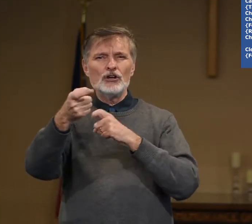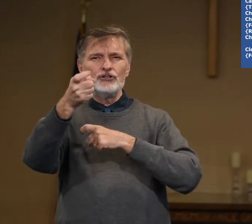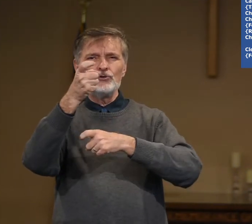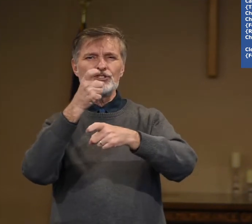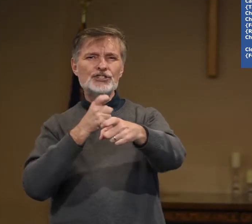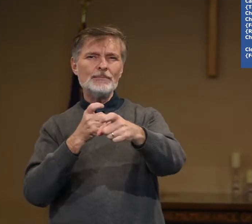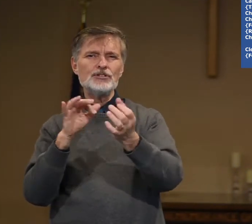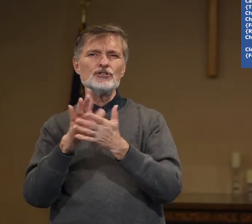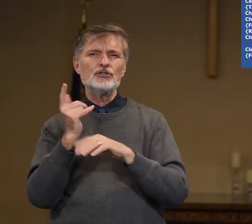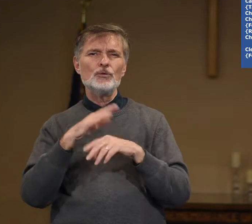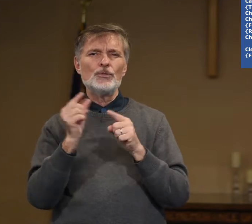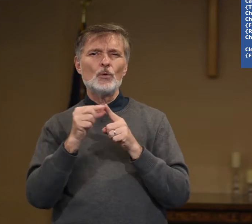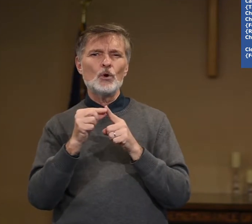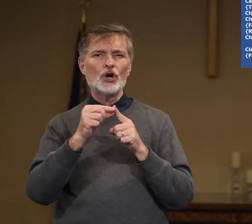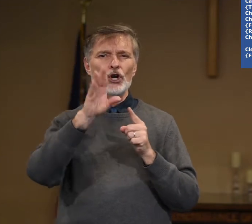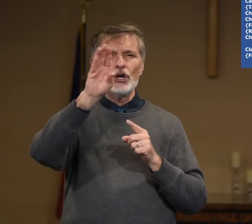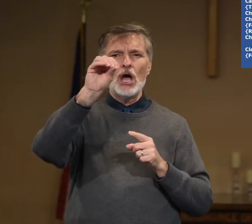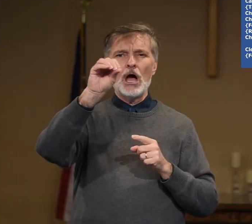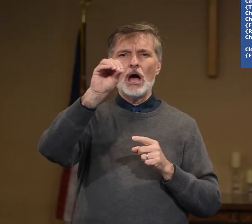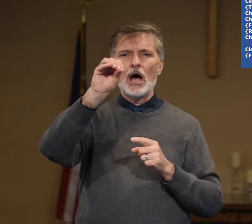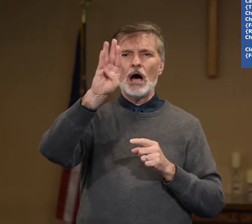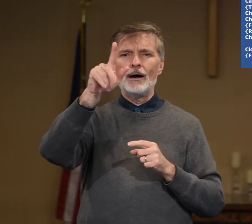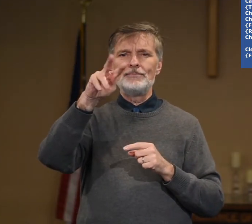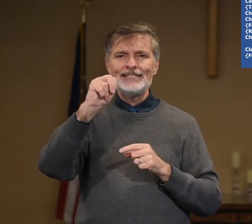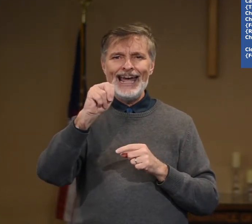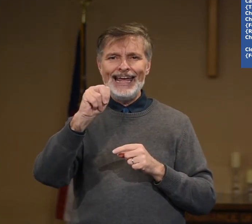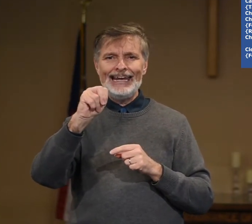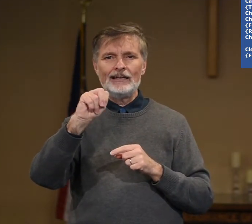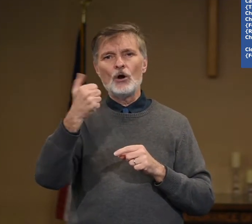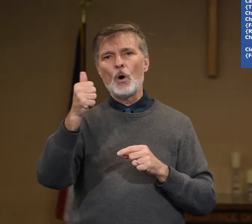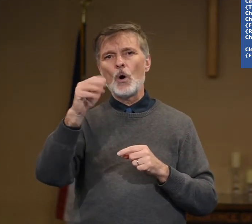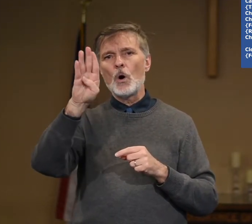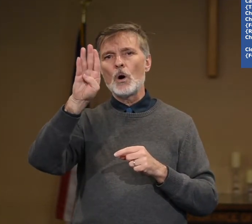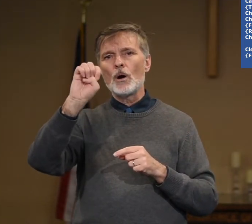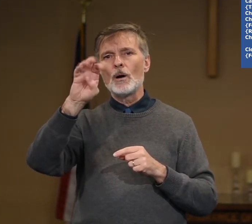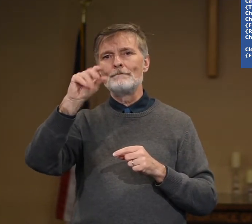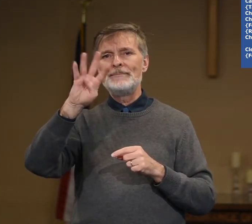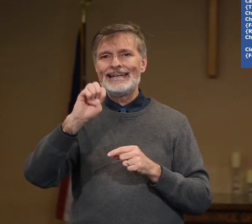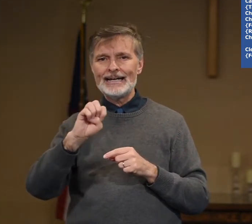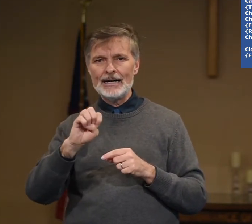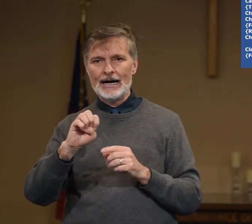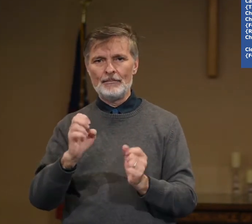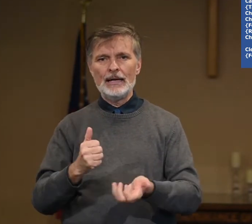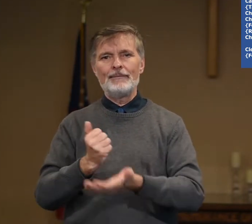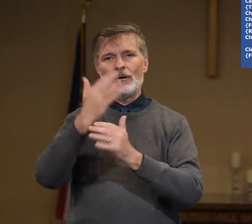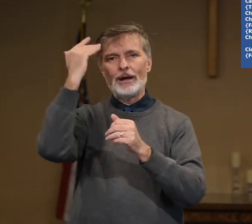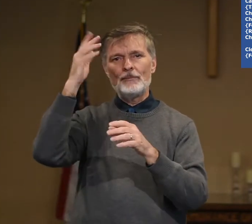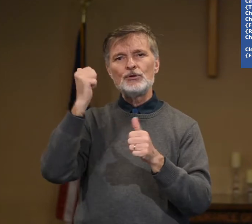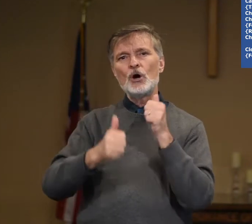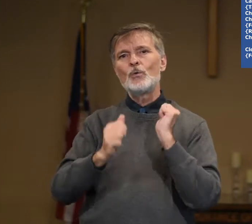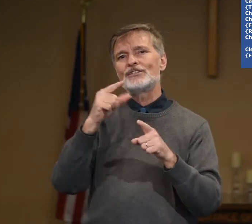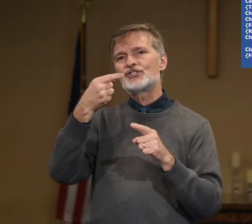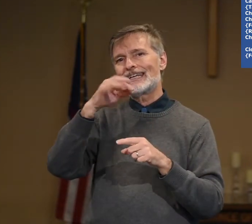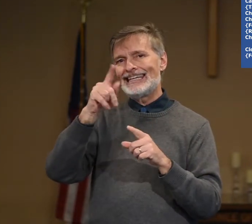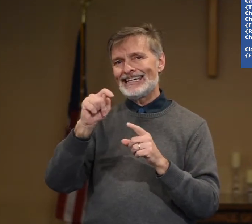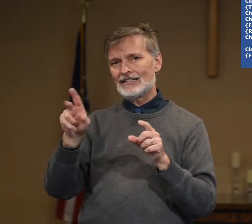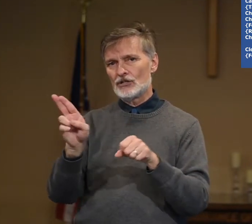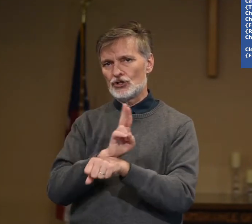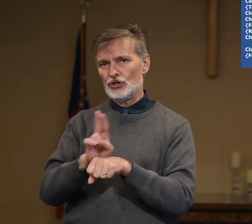Could you substitute the word obtain or become? That will help you know which get to